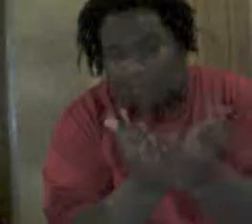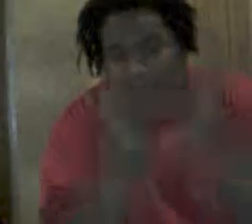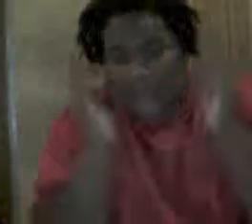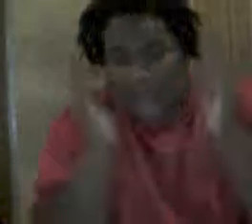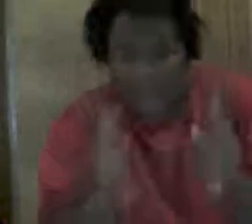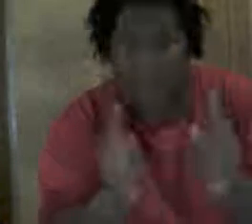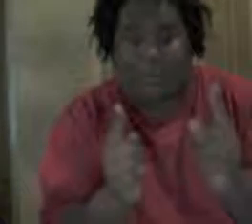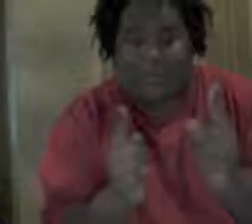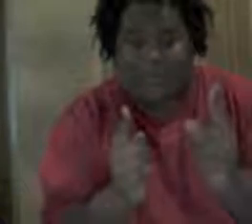stop with the Rick Rolls,